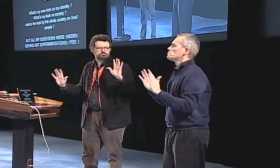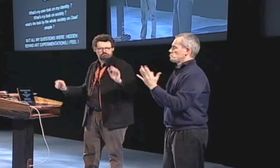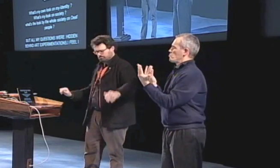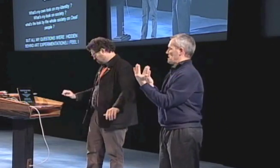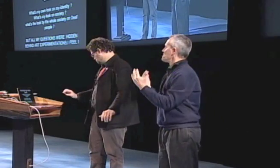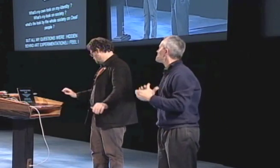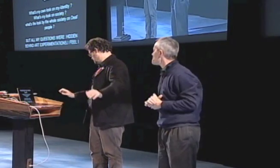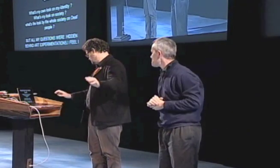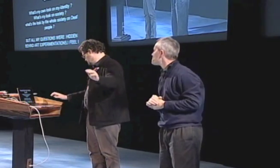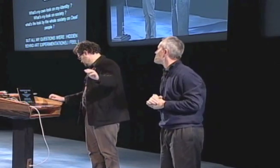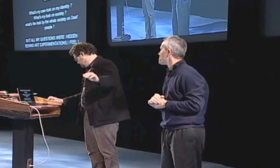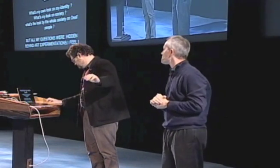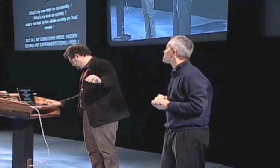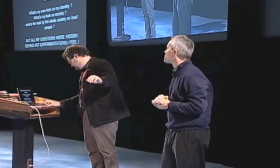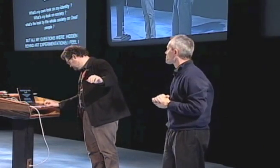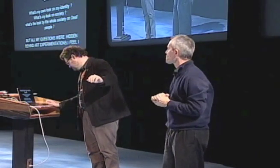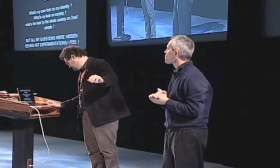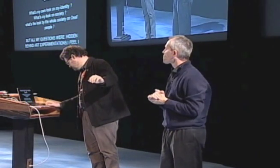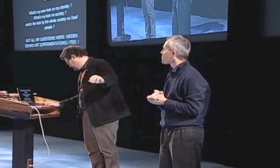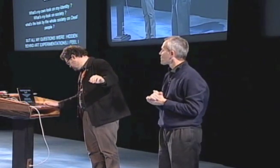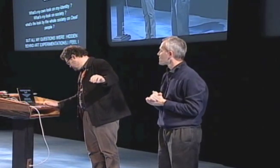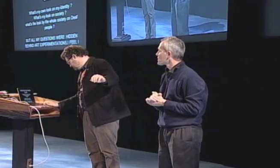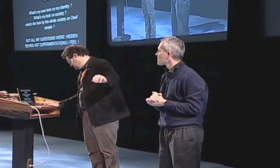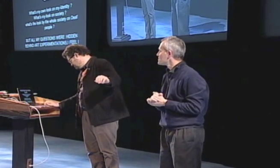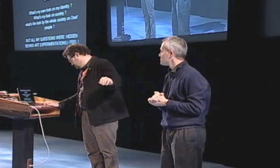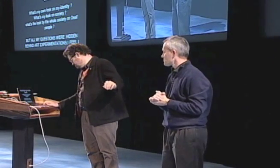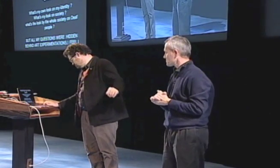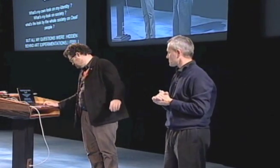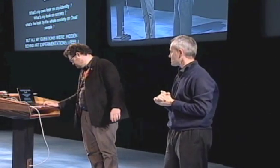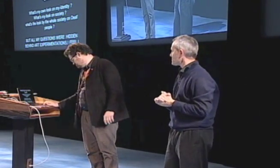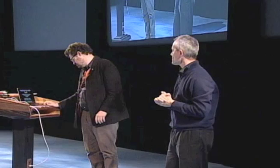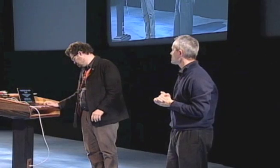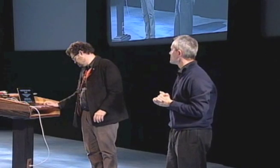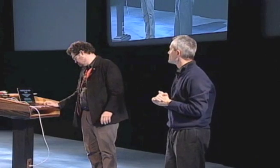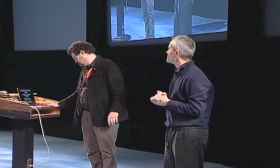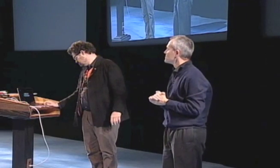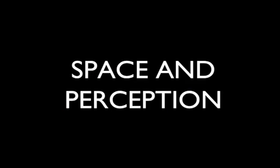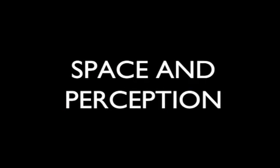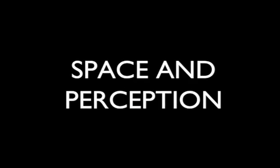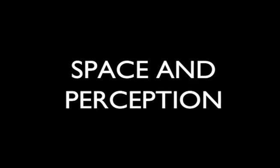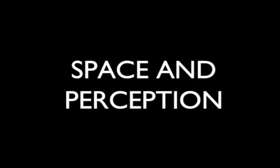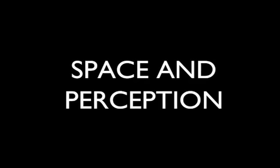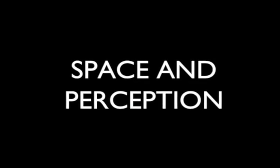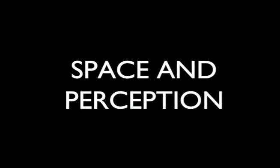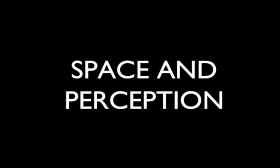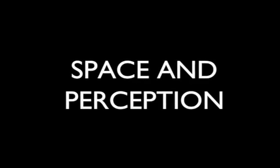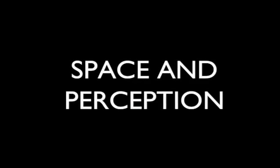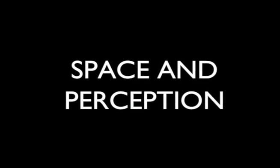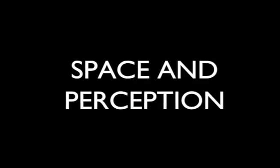At that point, I hadn't yet to announce these ideas or to show these ideas to them.